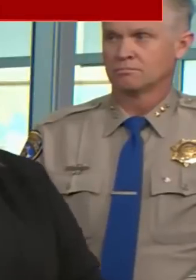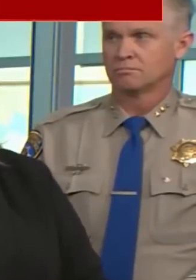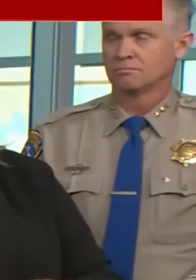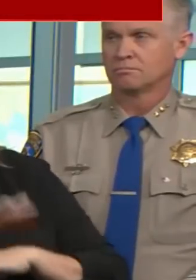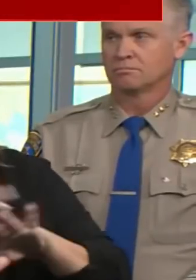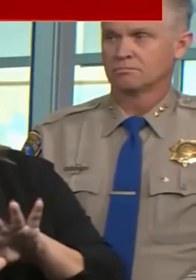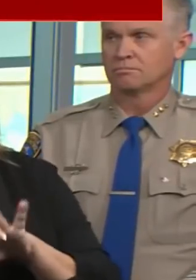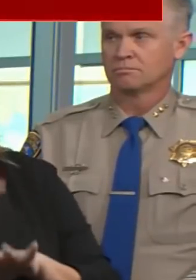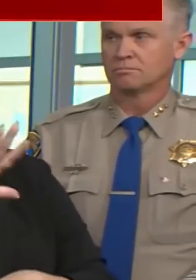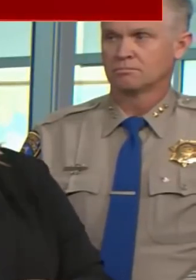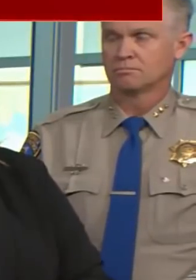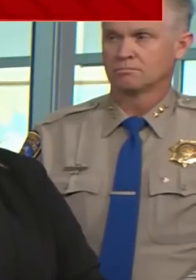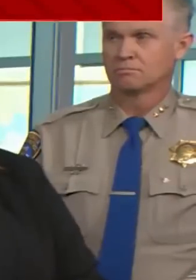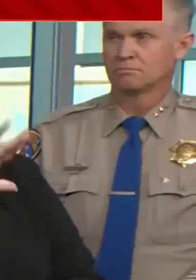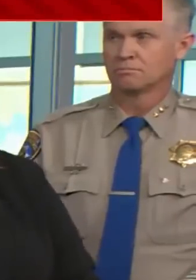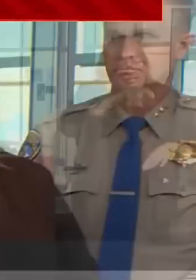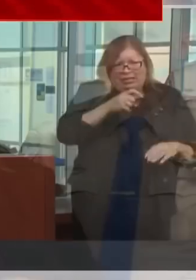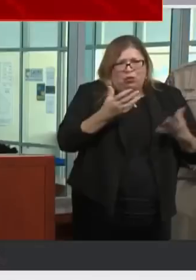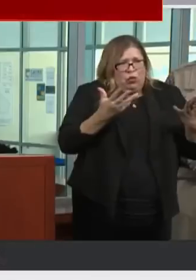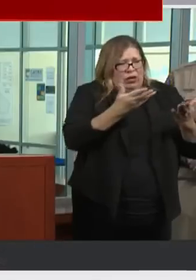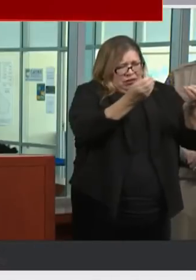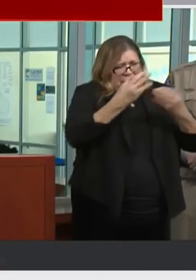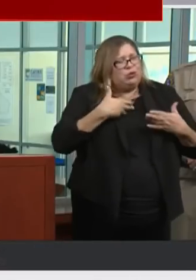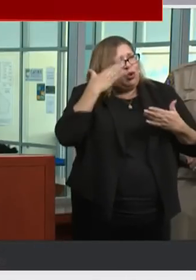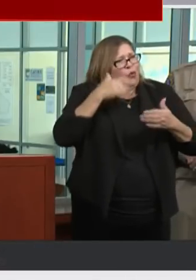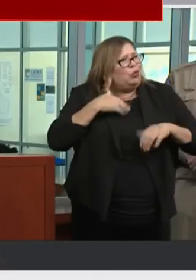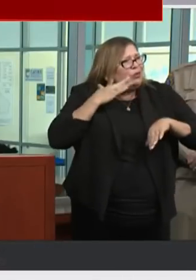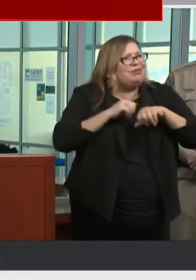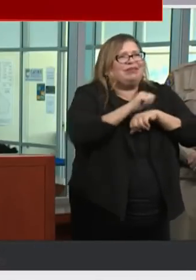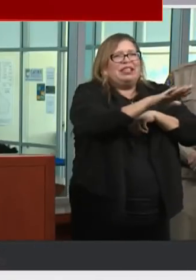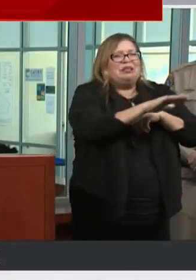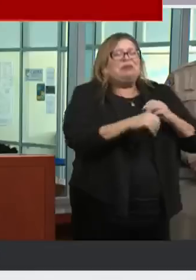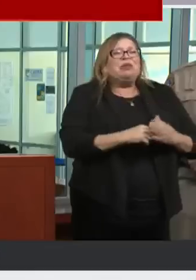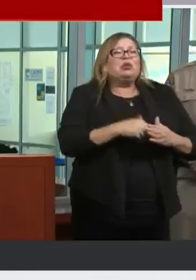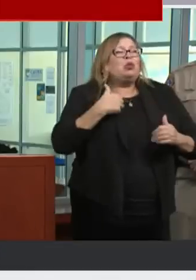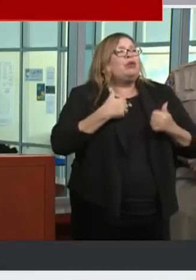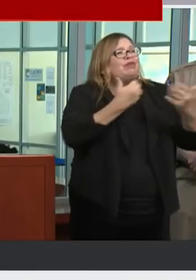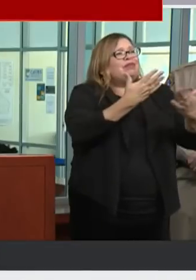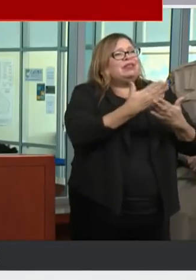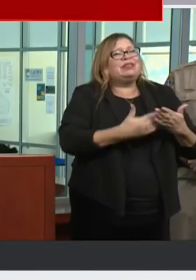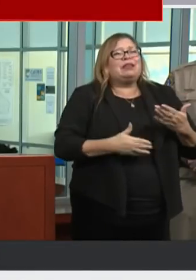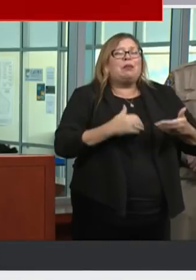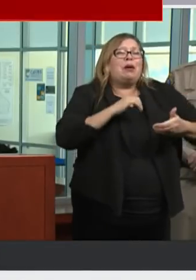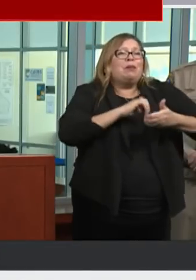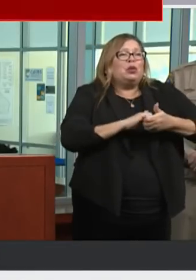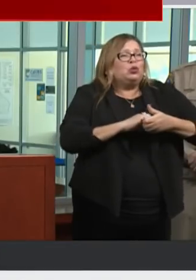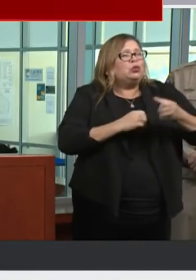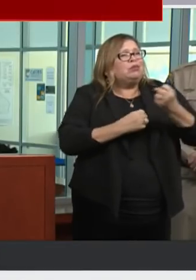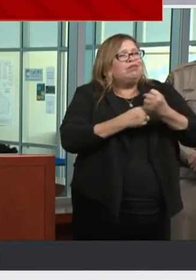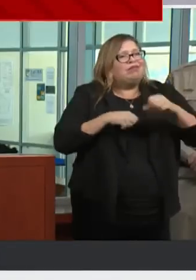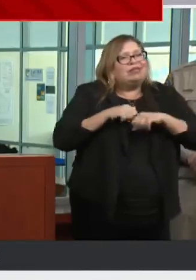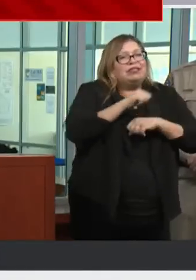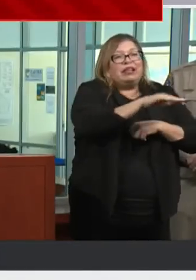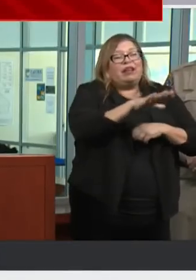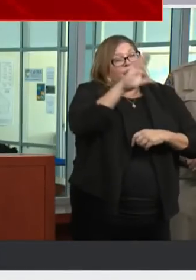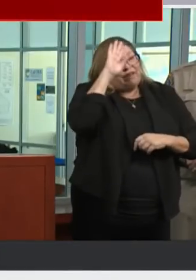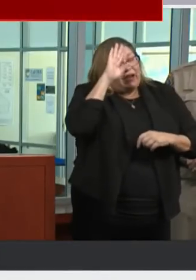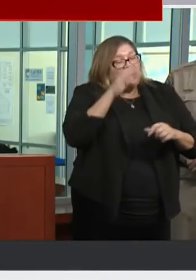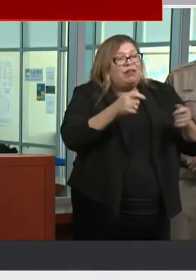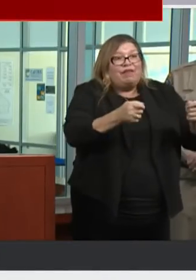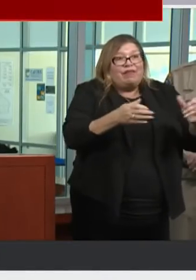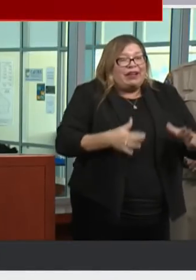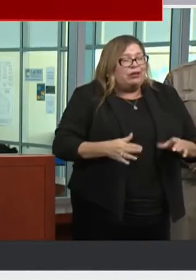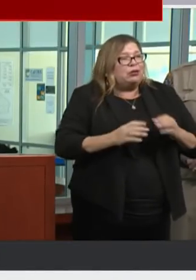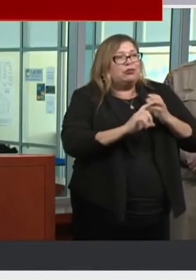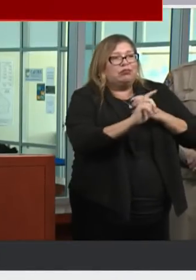what their immediate needs are. So we have supported them with some mutual aid, fire assets, and we have prepositioned